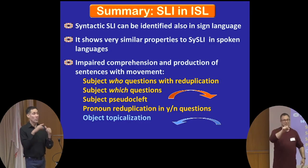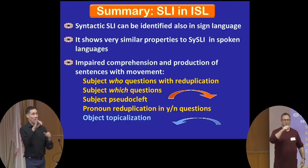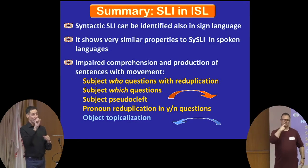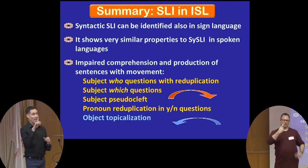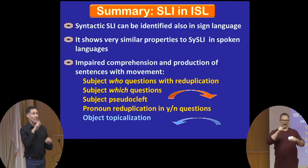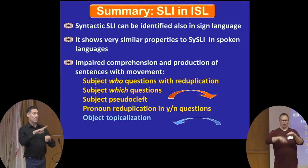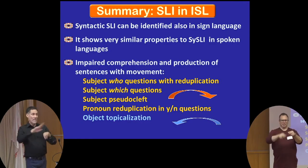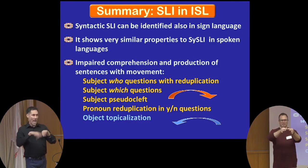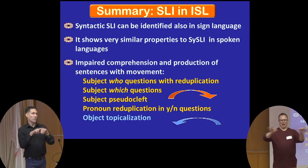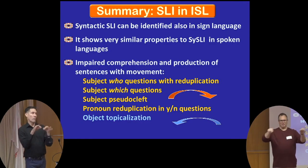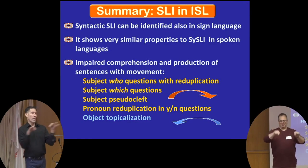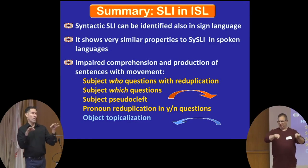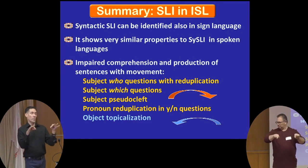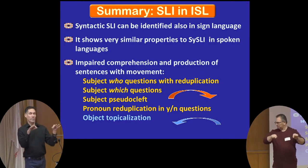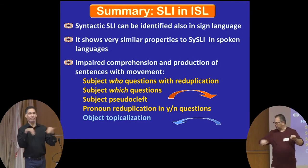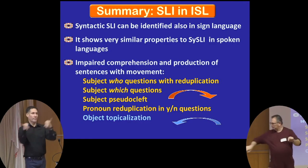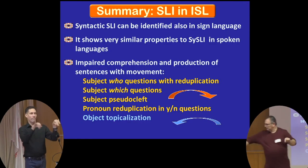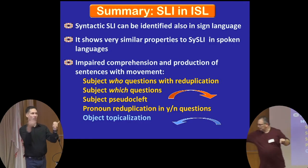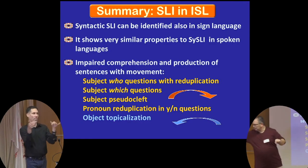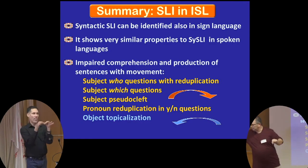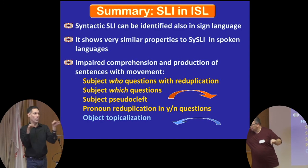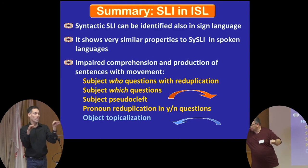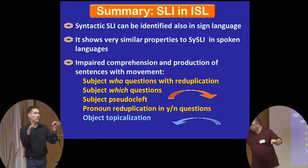language, like any language. So we see exactly the same pattern